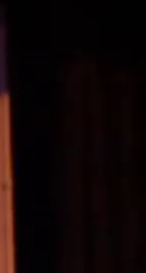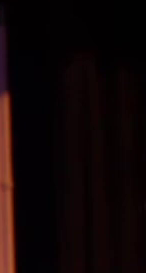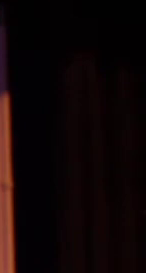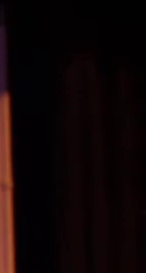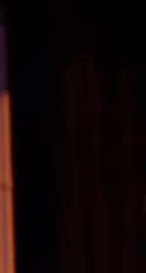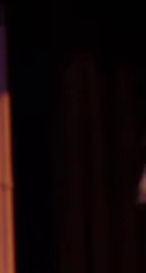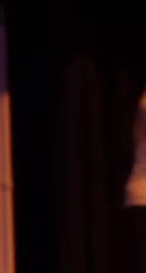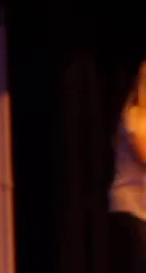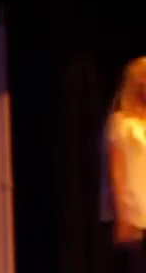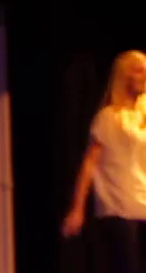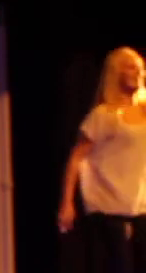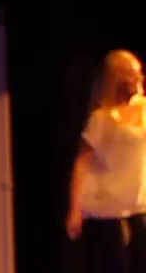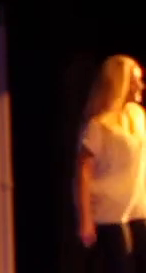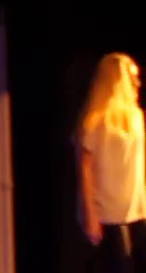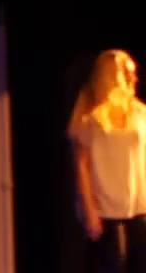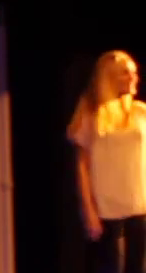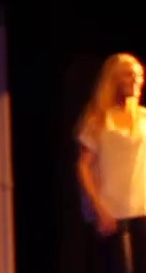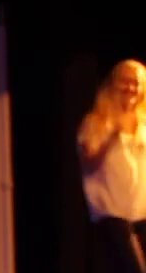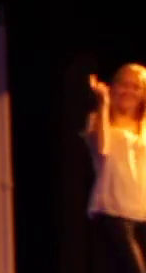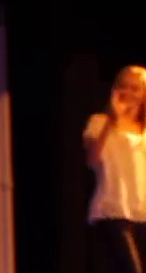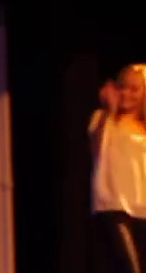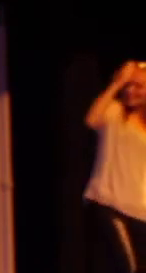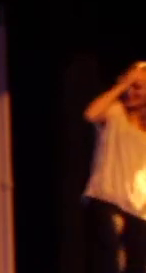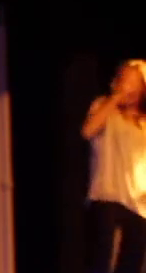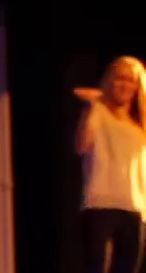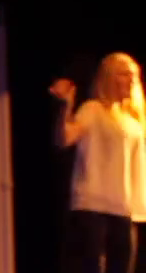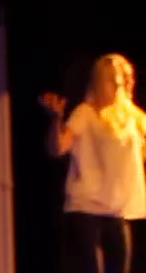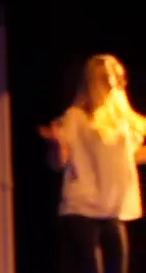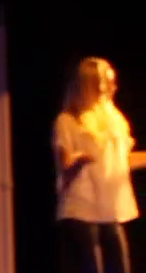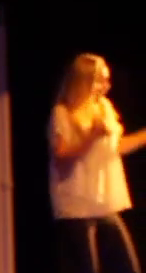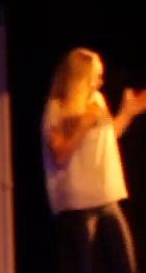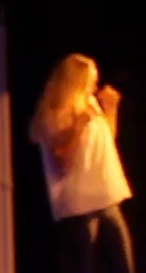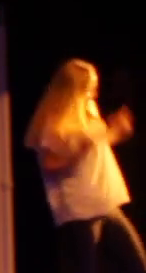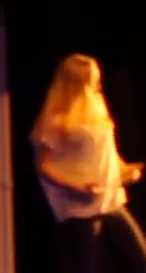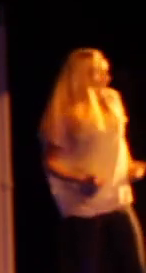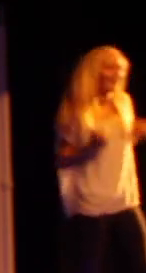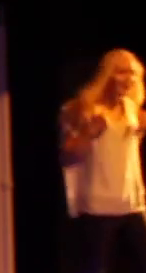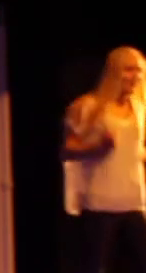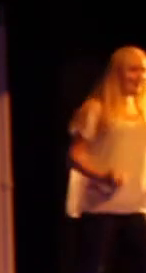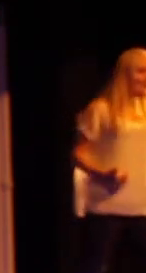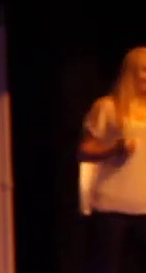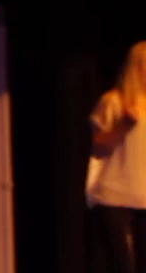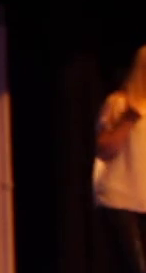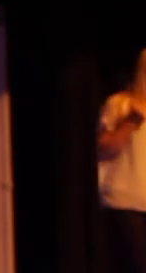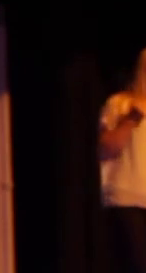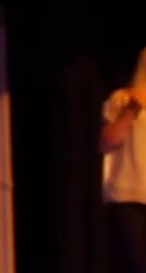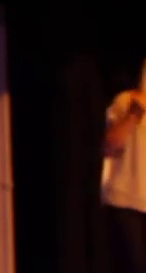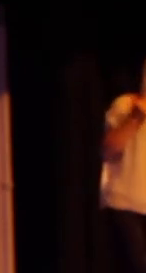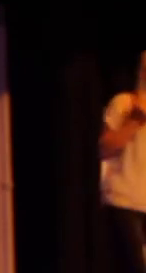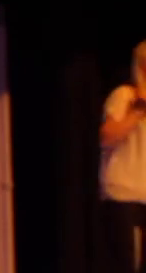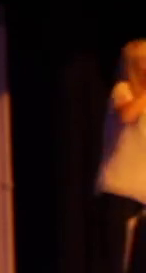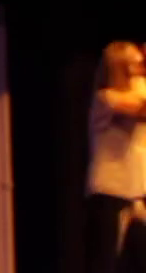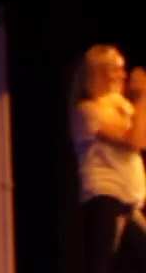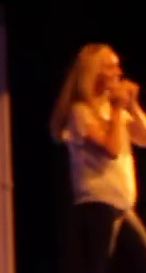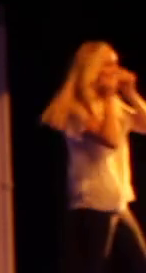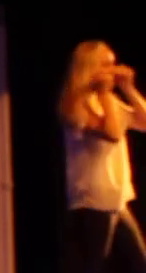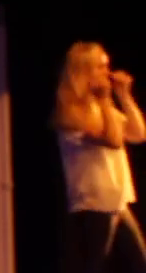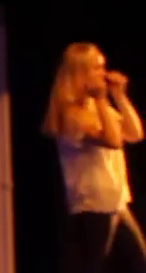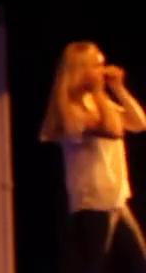wait and you I live the live the the reason